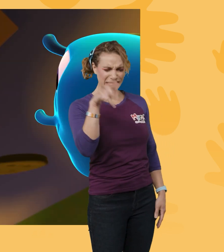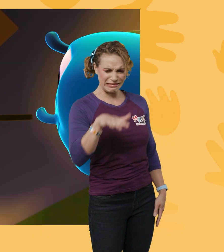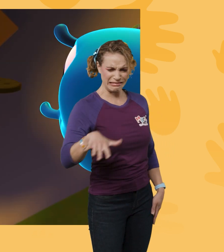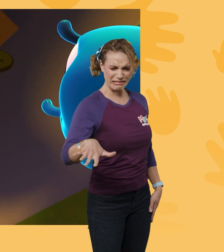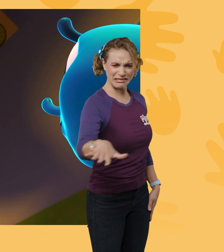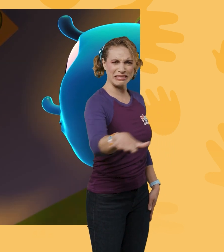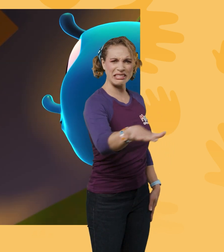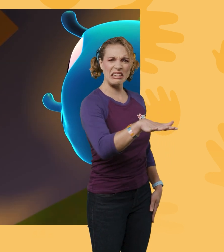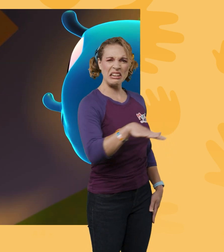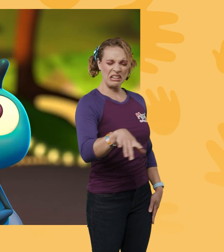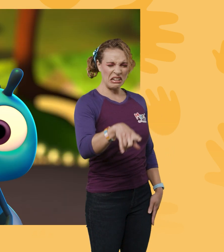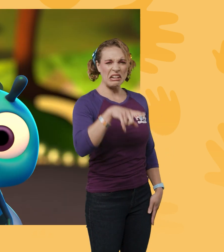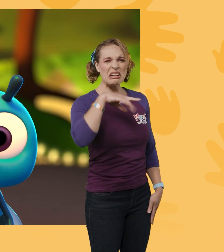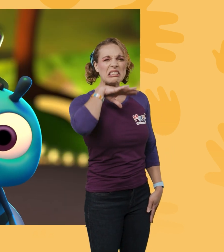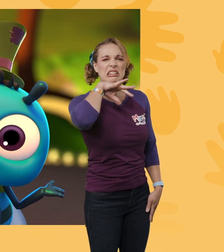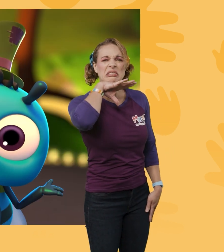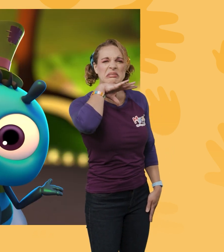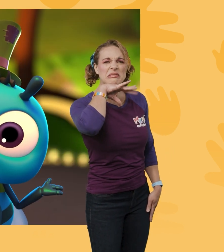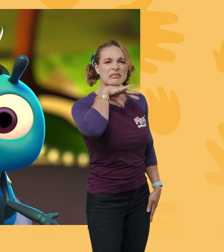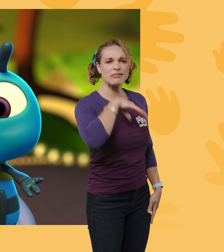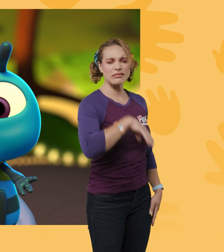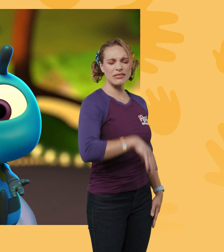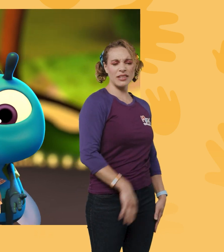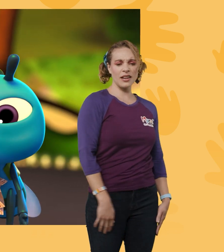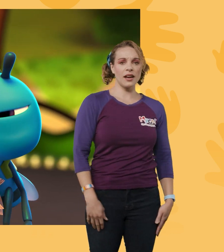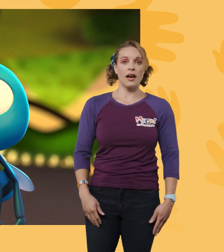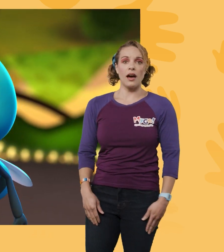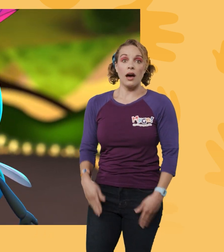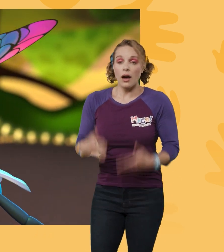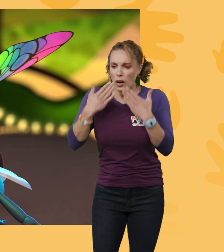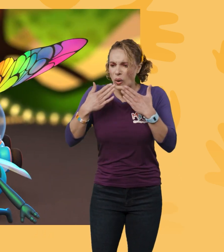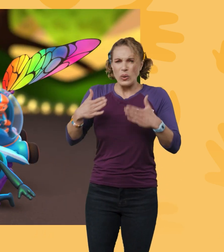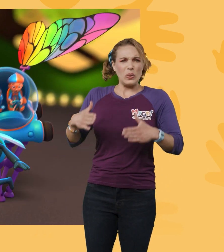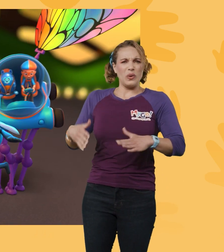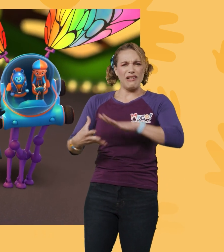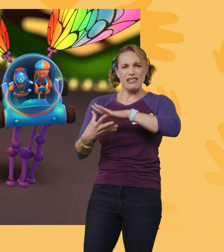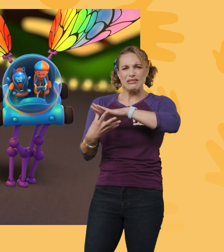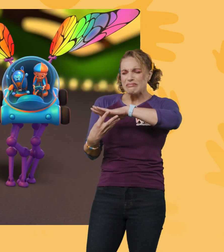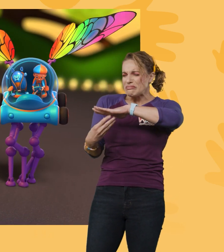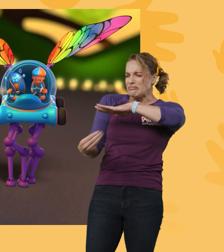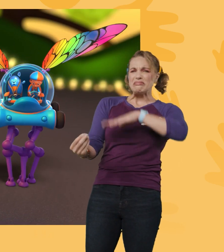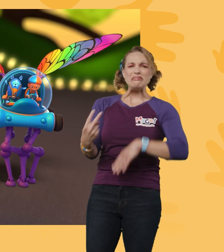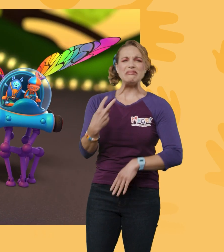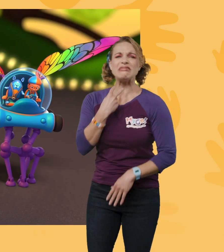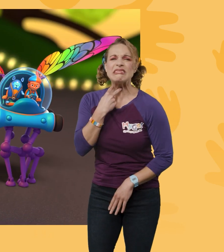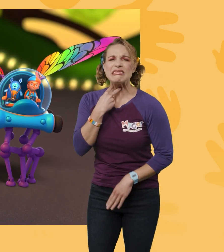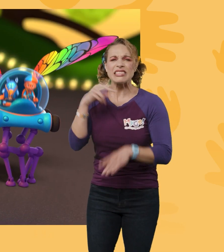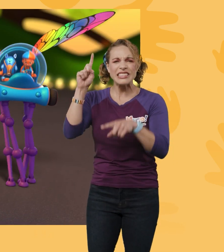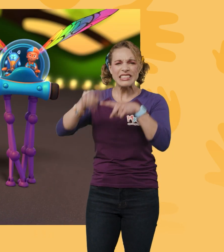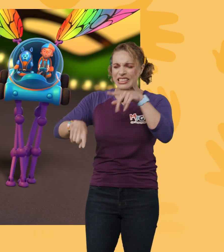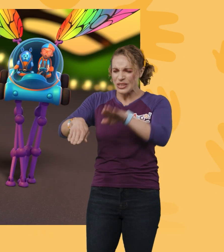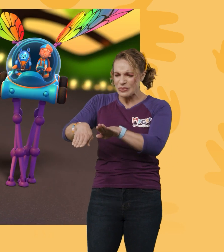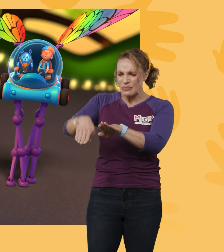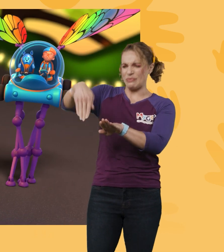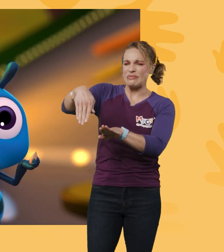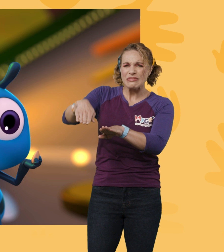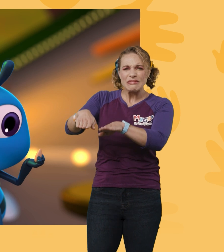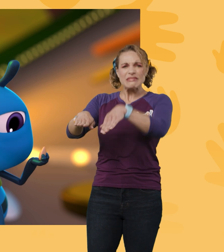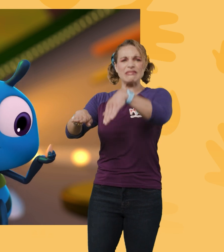Look at all that mess! Oh! The glue has us stuck in place! That's